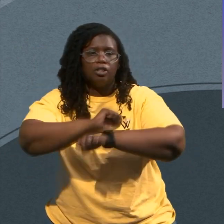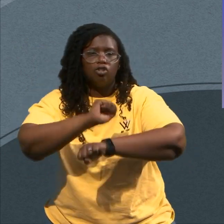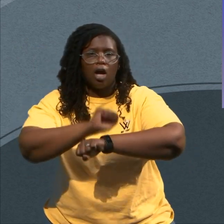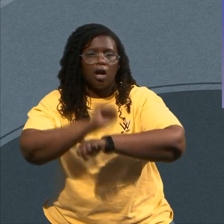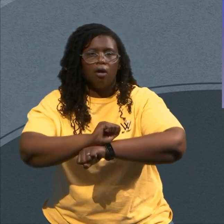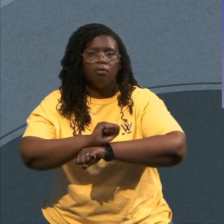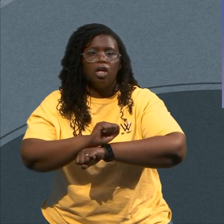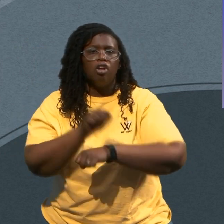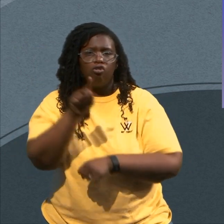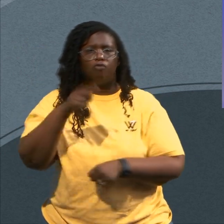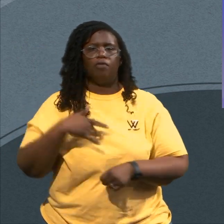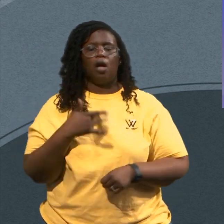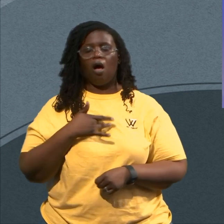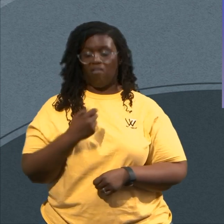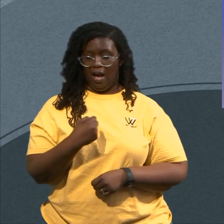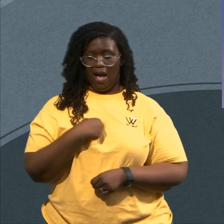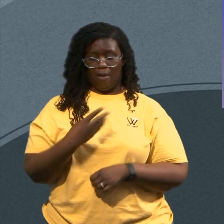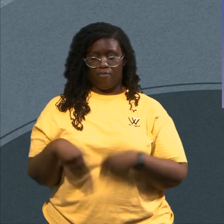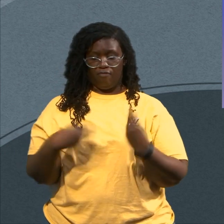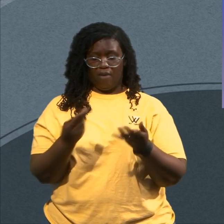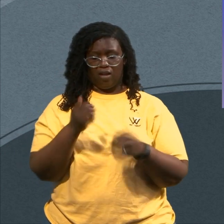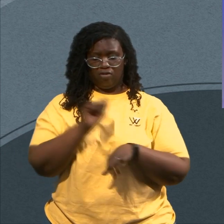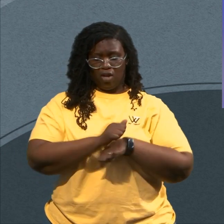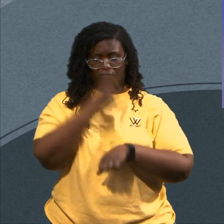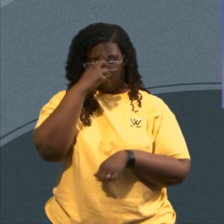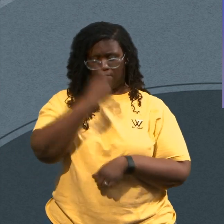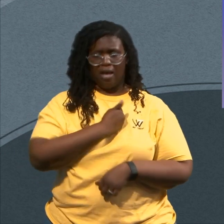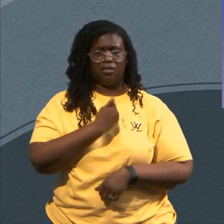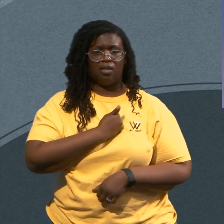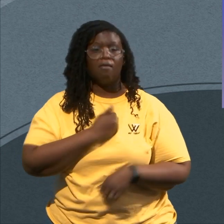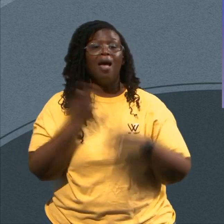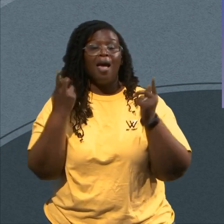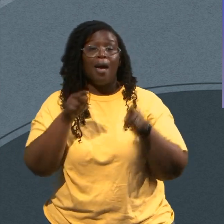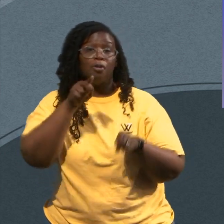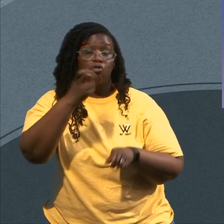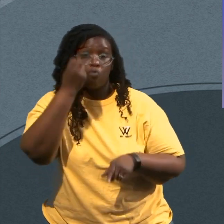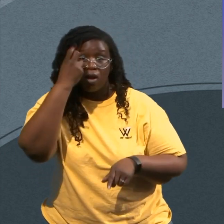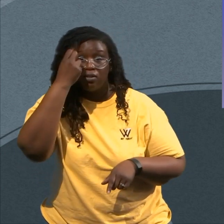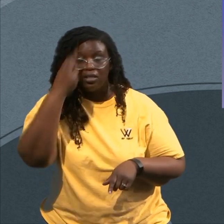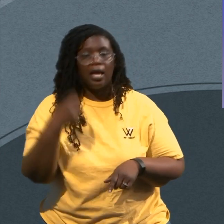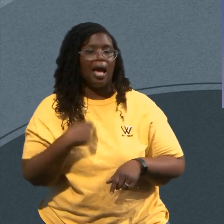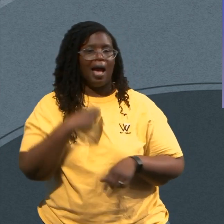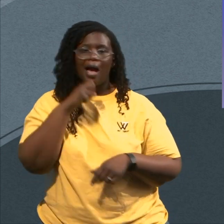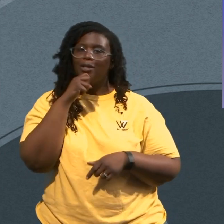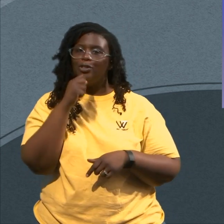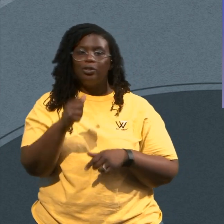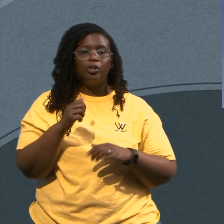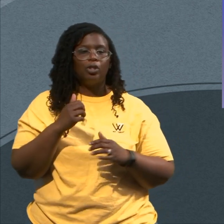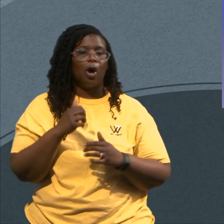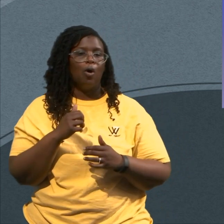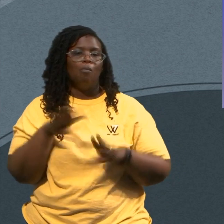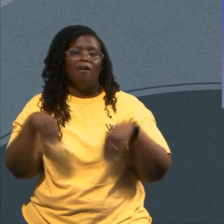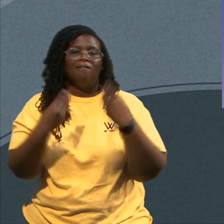Once You Recognize I'm Not Helping Me Survive I'm Not The Reason